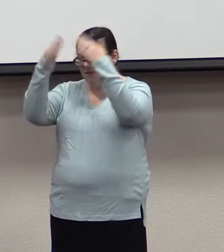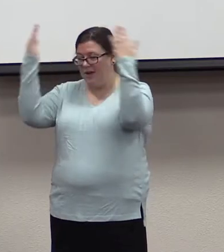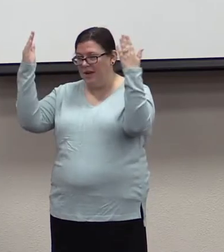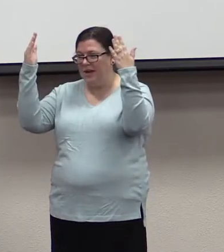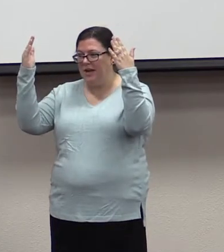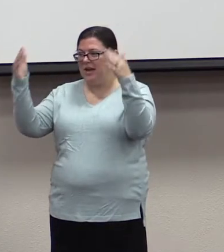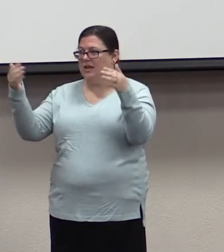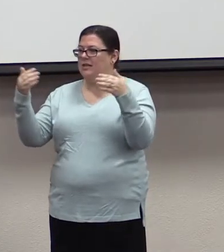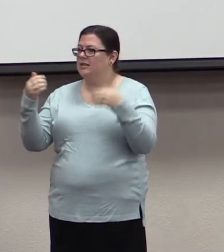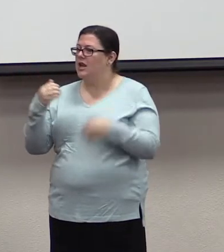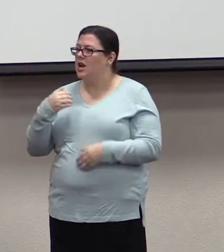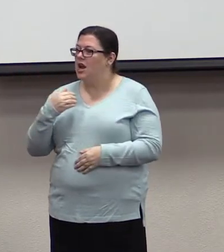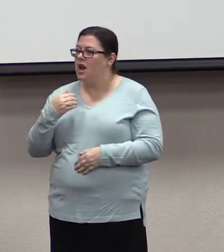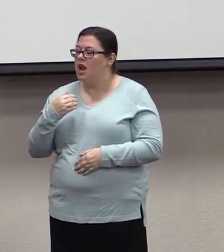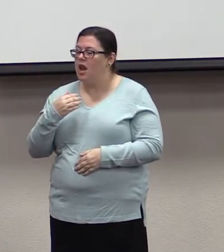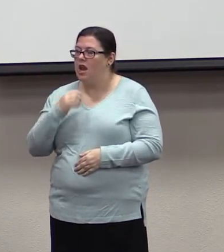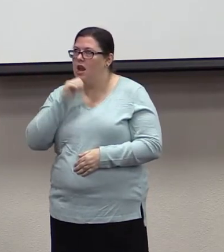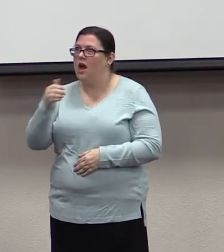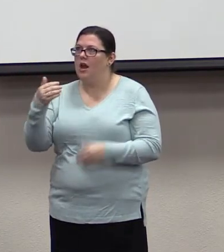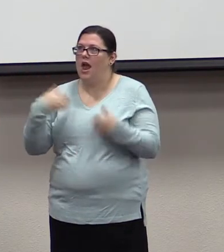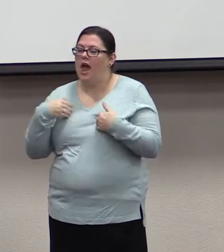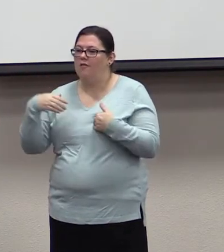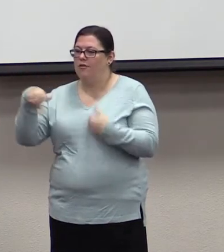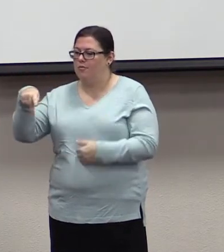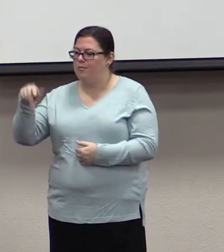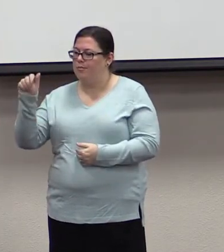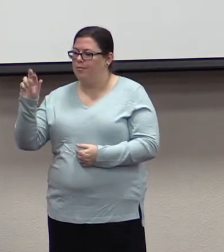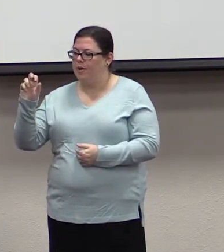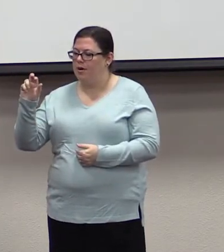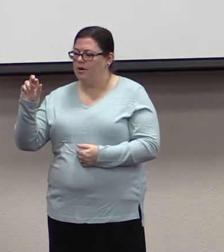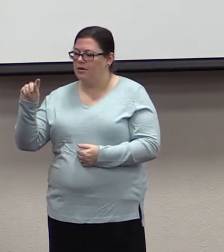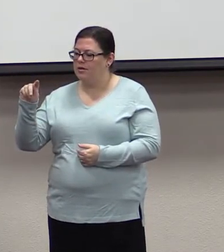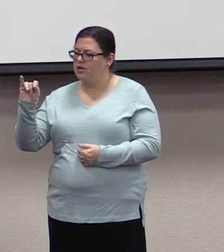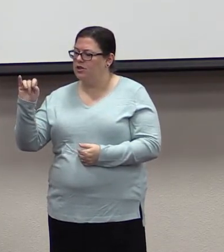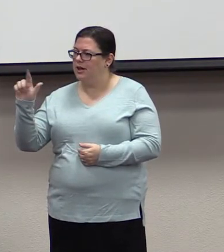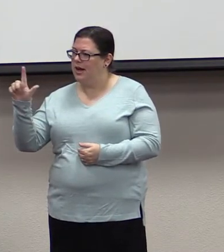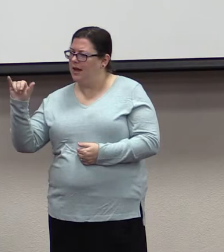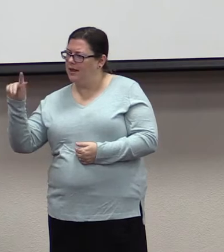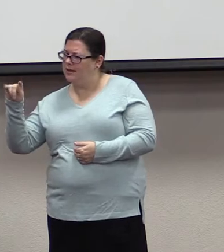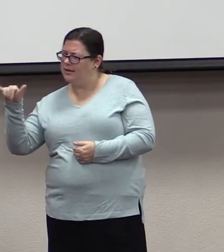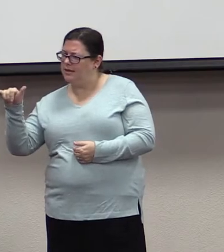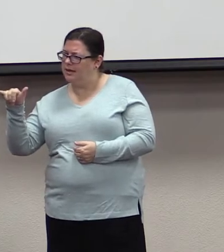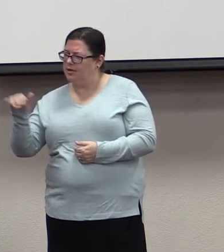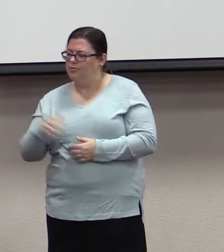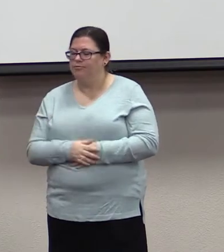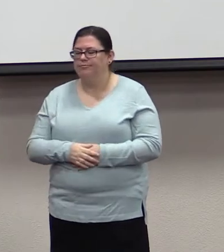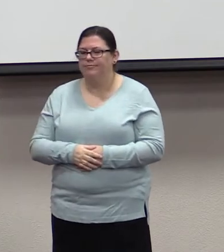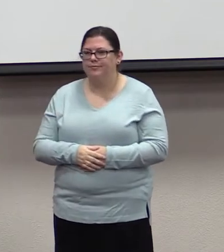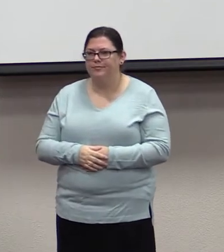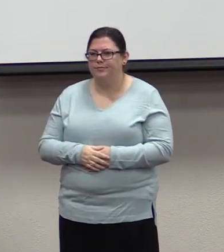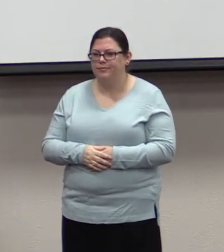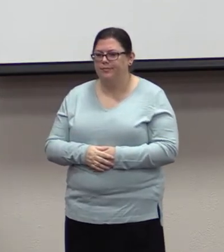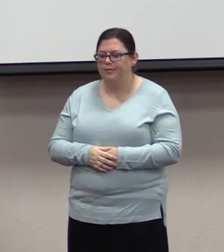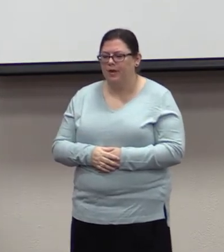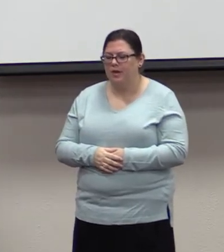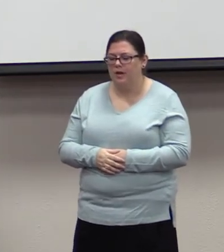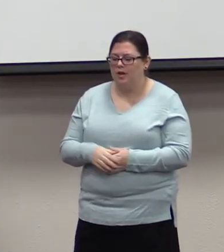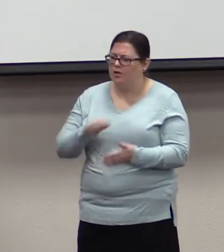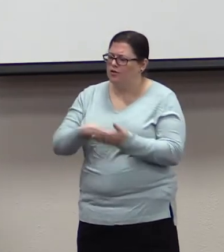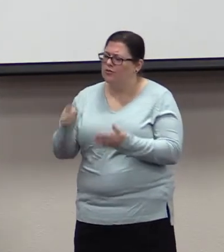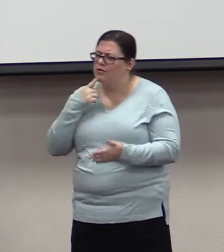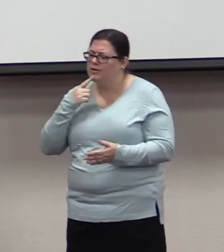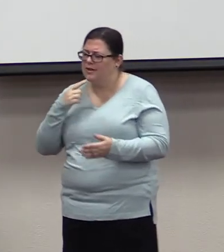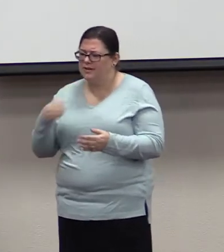There's an attitude we're supposed to have with obedience. The scripture says, with fear and trembling and with a